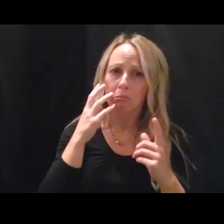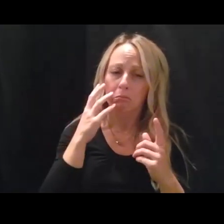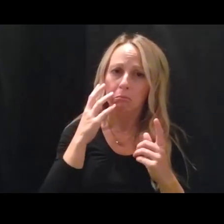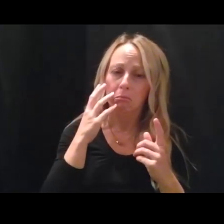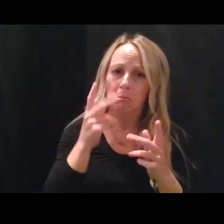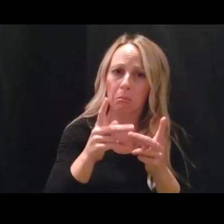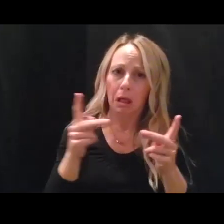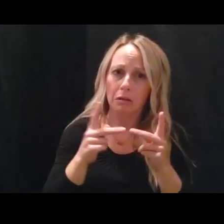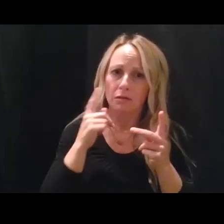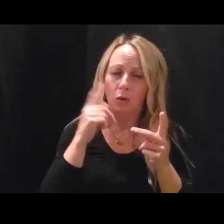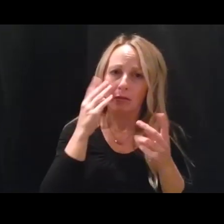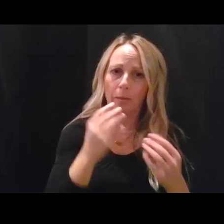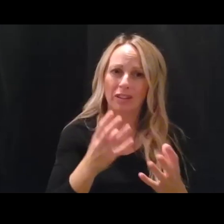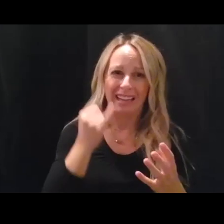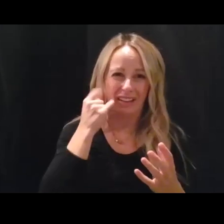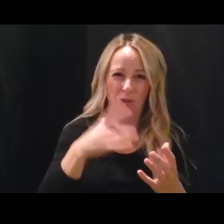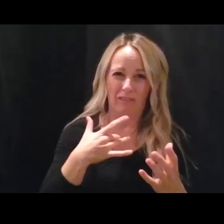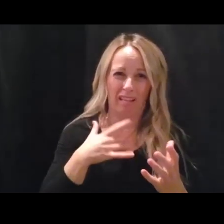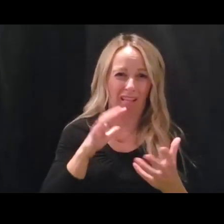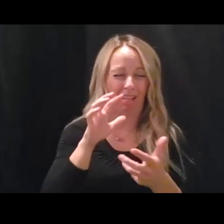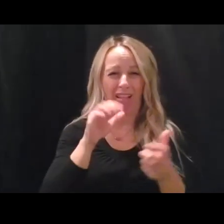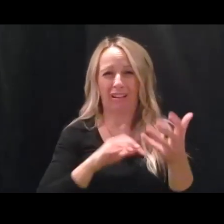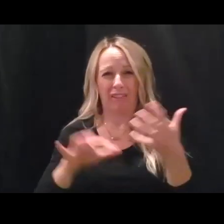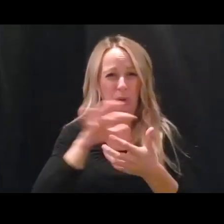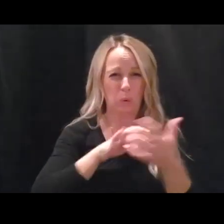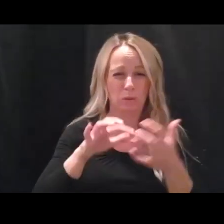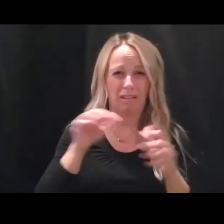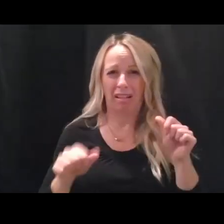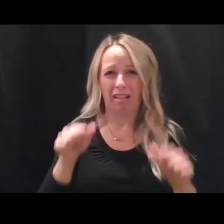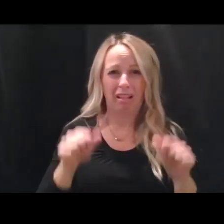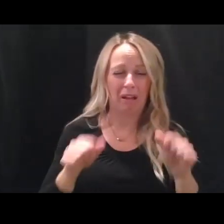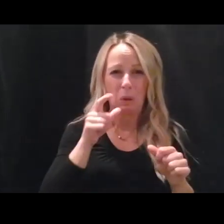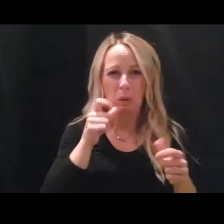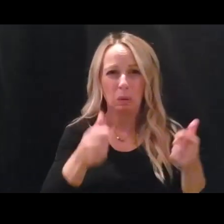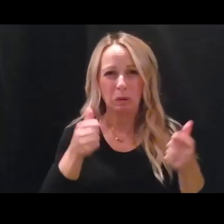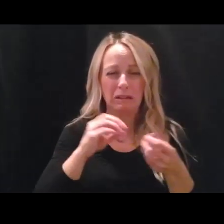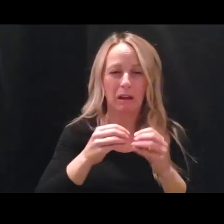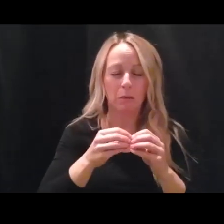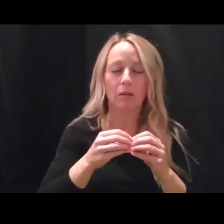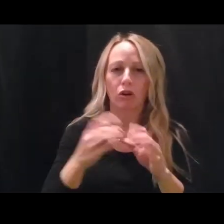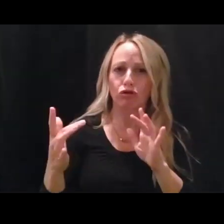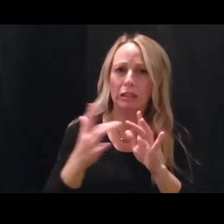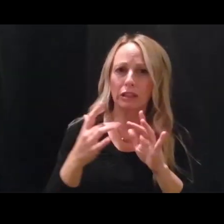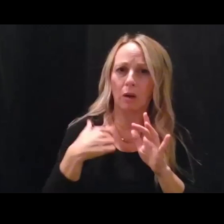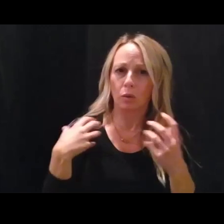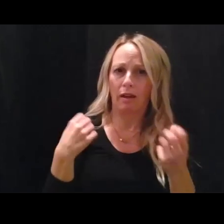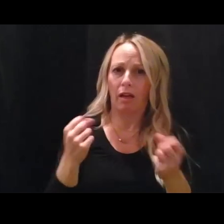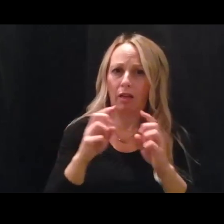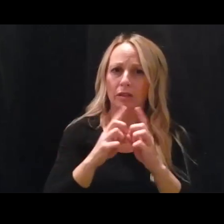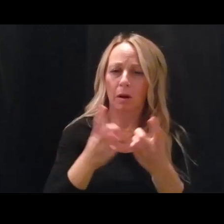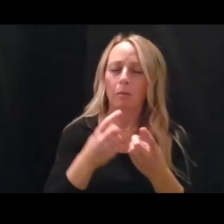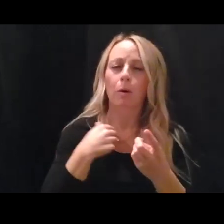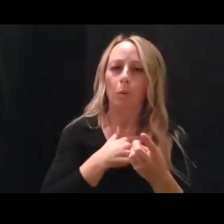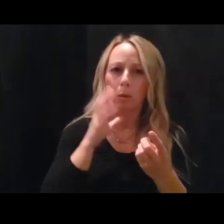When you find them confusing, reach out to us and we'll try and, uh, make sense out of, uh, the confusion